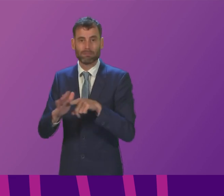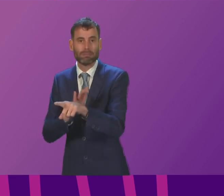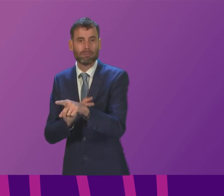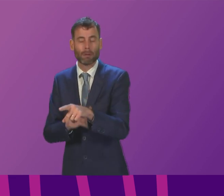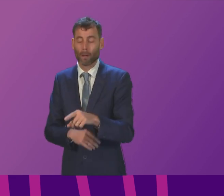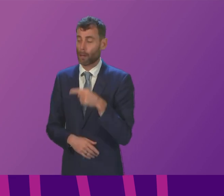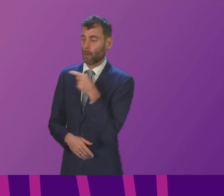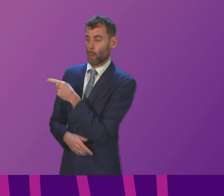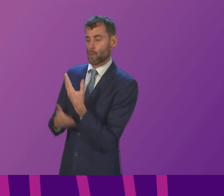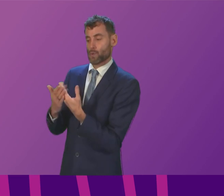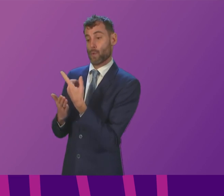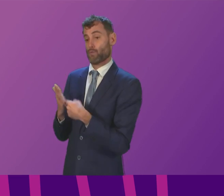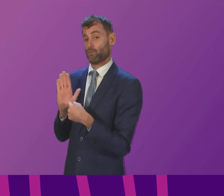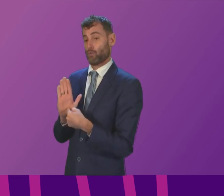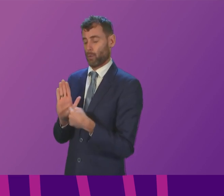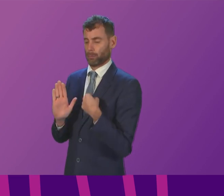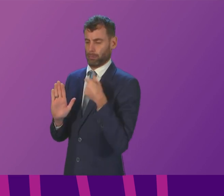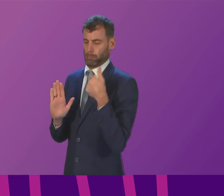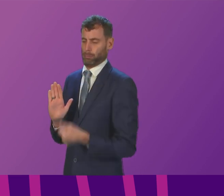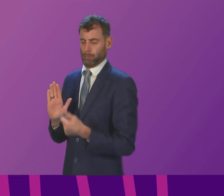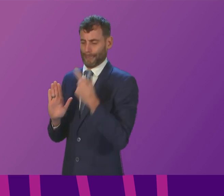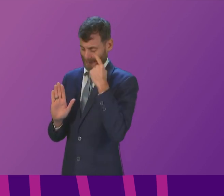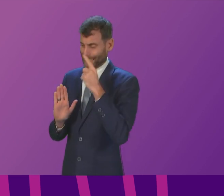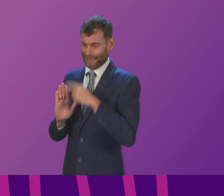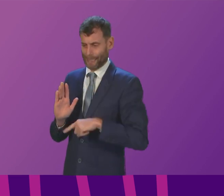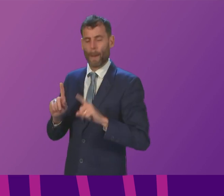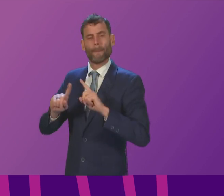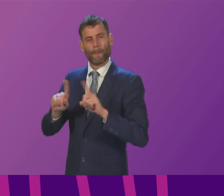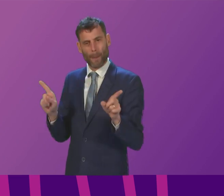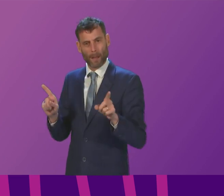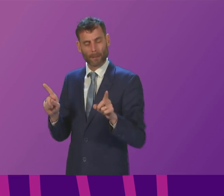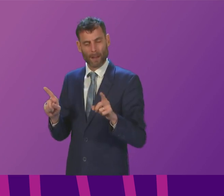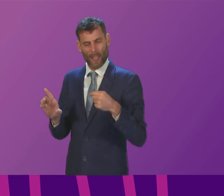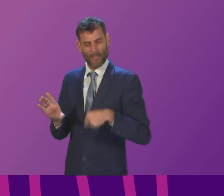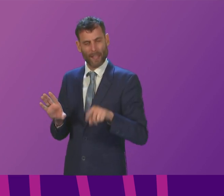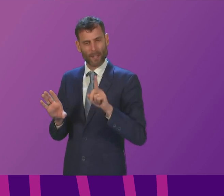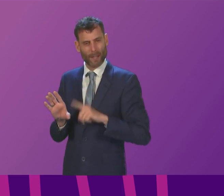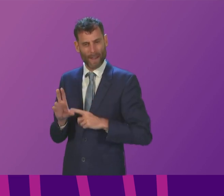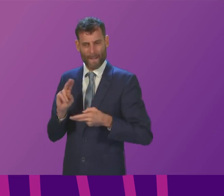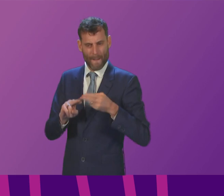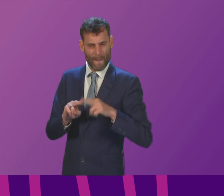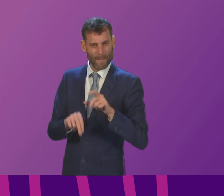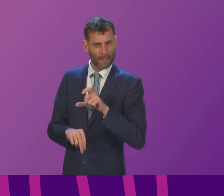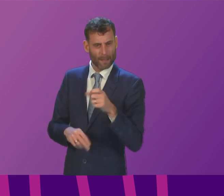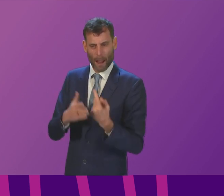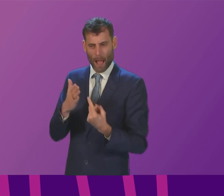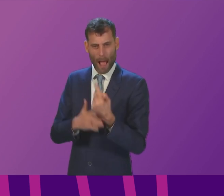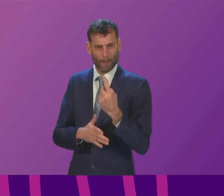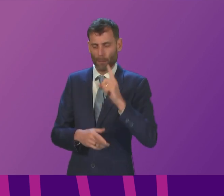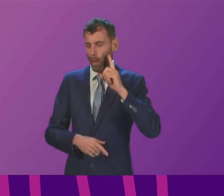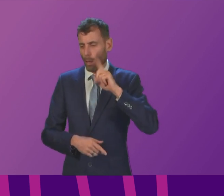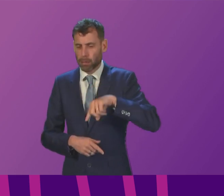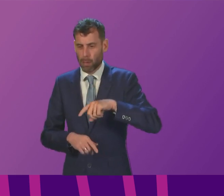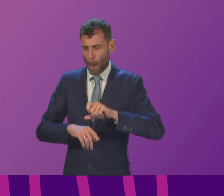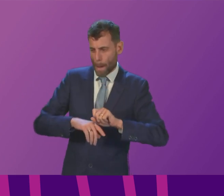the new regulations and the work that the Minister Ash-Reagan has done on this but if this year we see the same patterns in our communities being